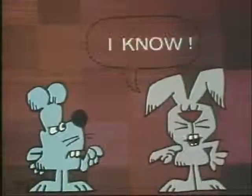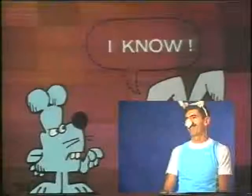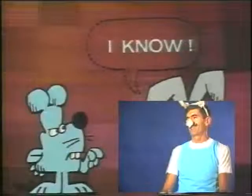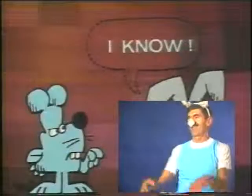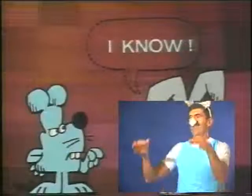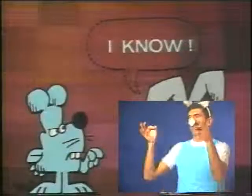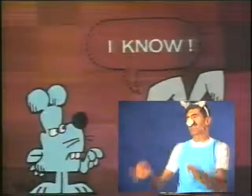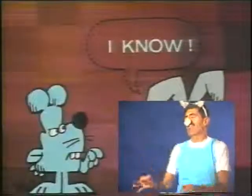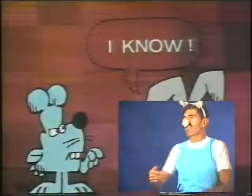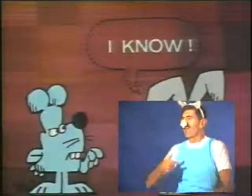I know.